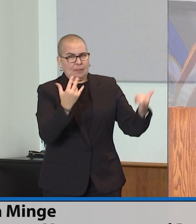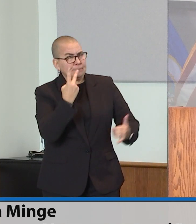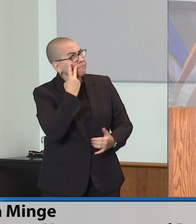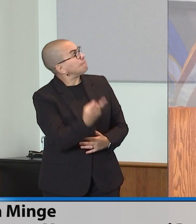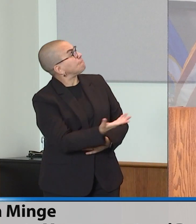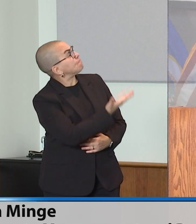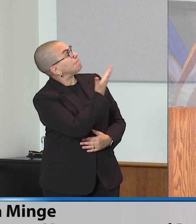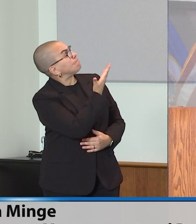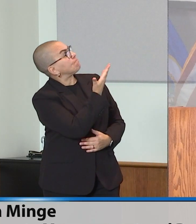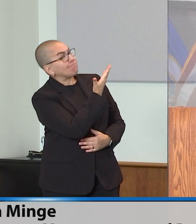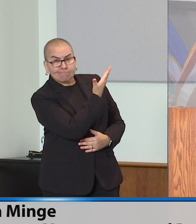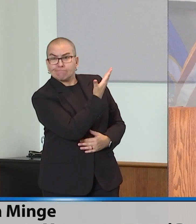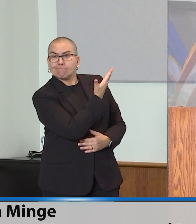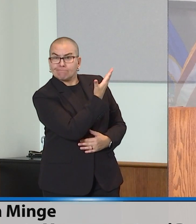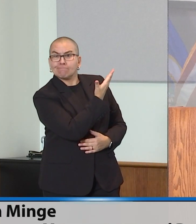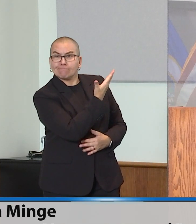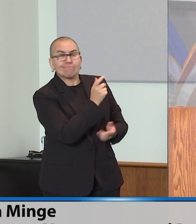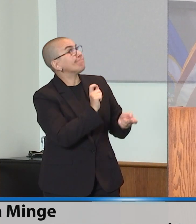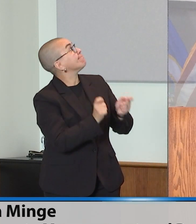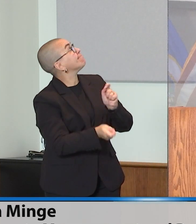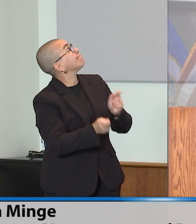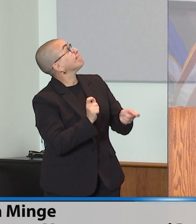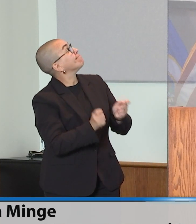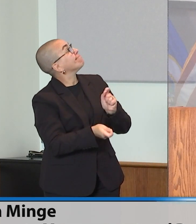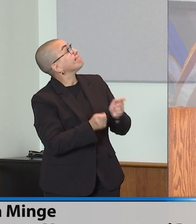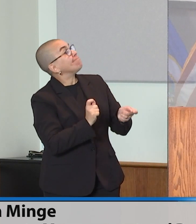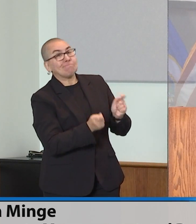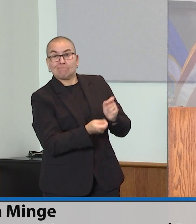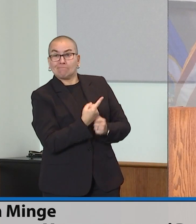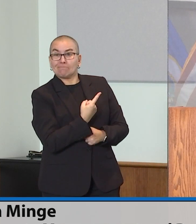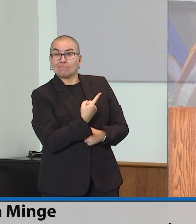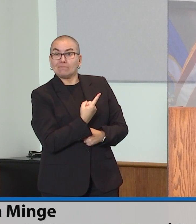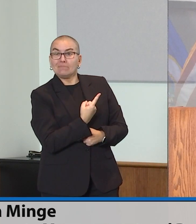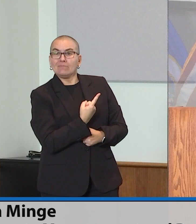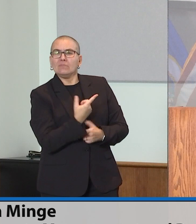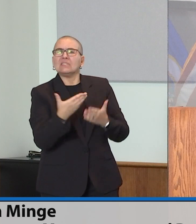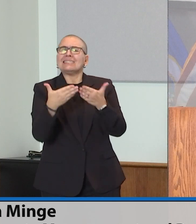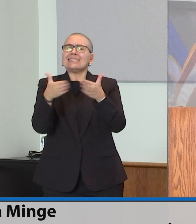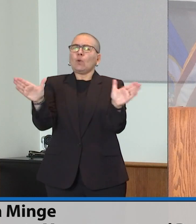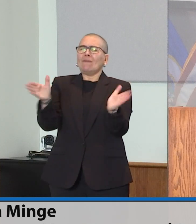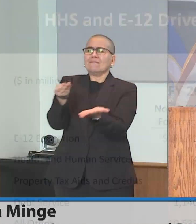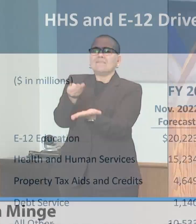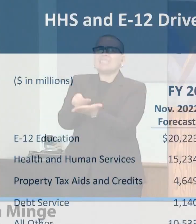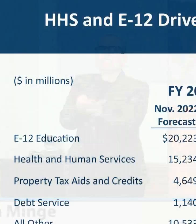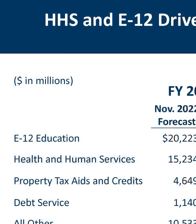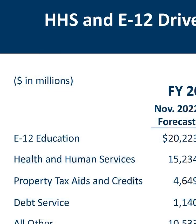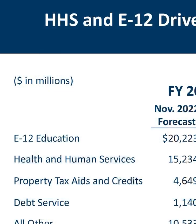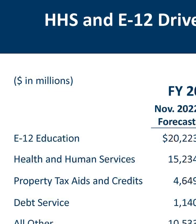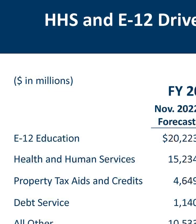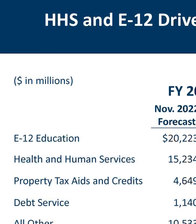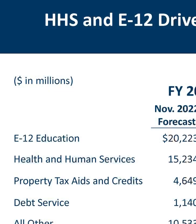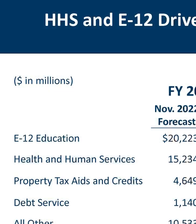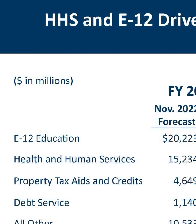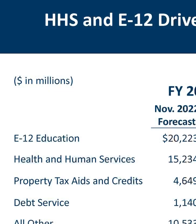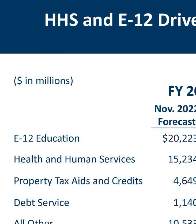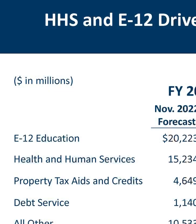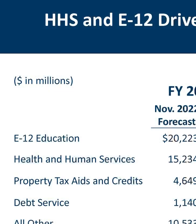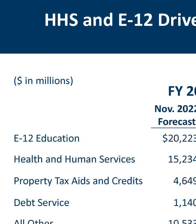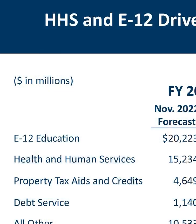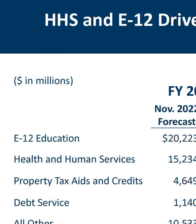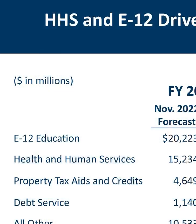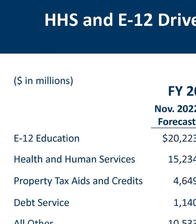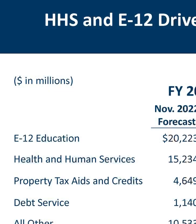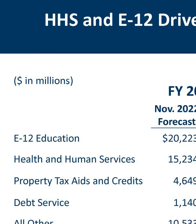This slide outlines changes in general fund projected spending in the current biennium 2022 and 23,